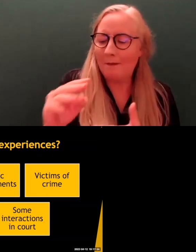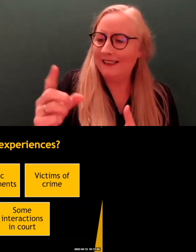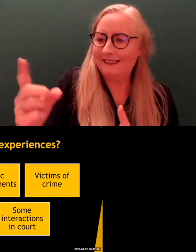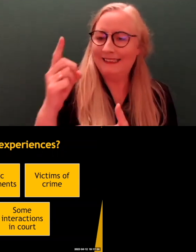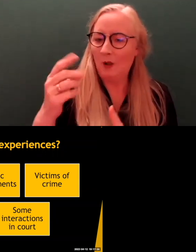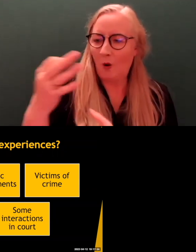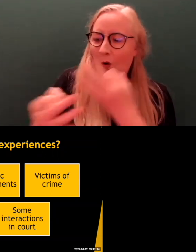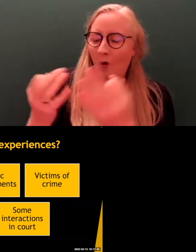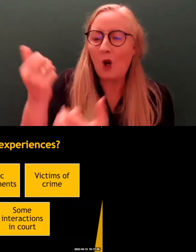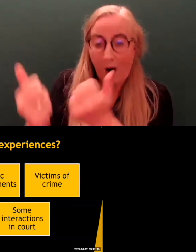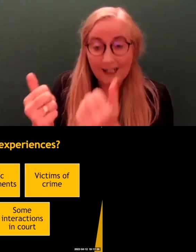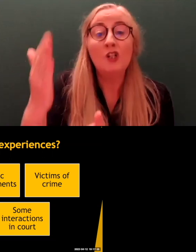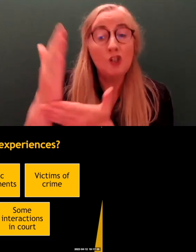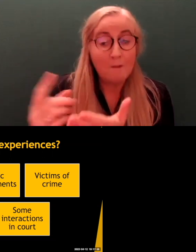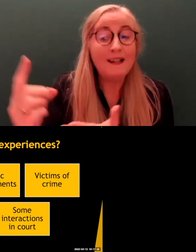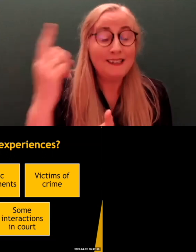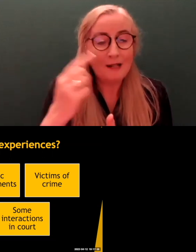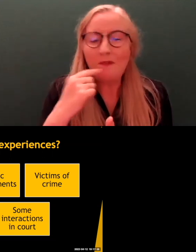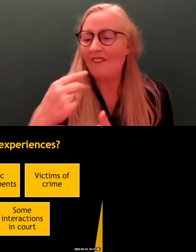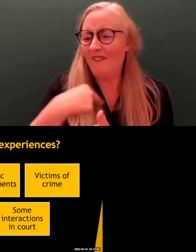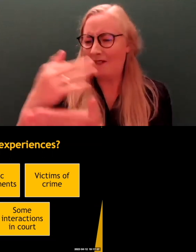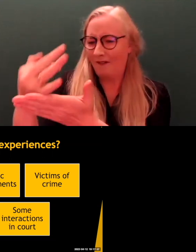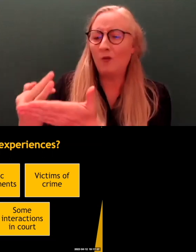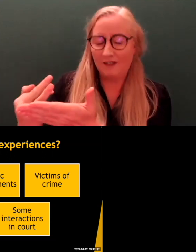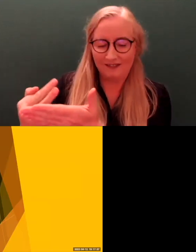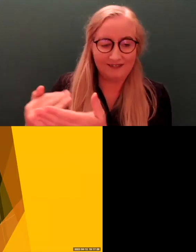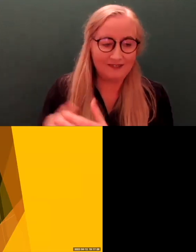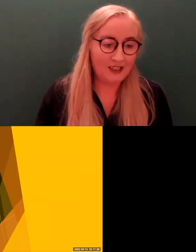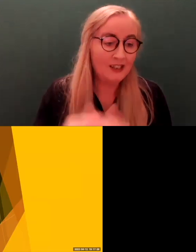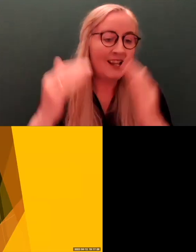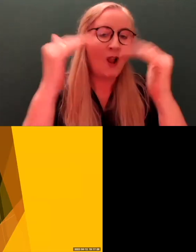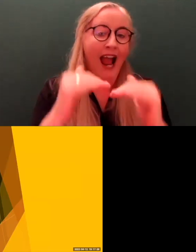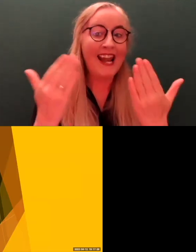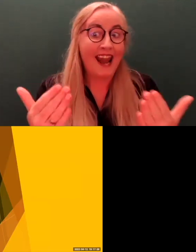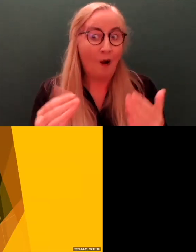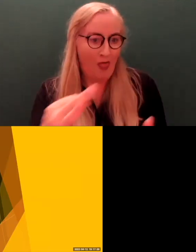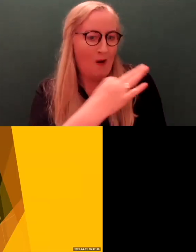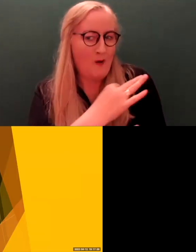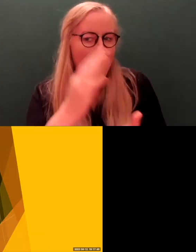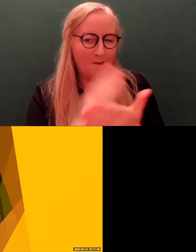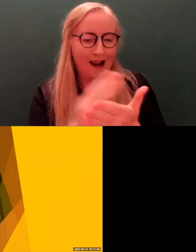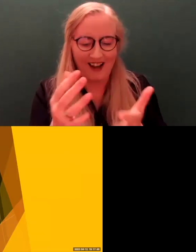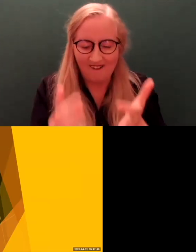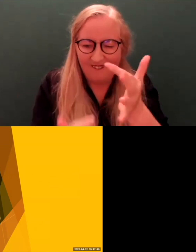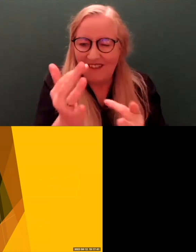So, that's mostly where it goes. So, okay, now we're getting to the good stuff, the findings. What did people experience?